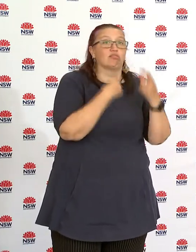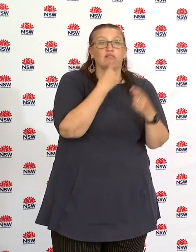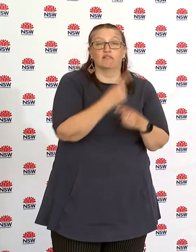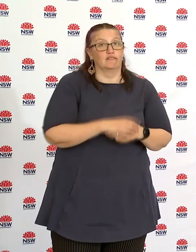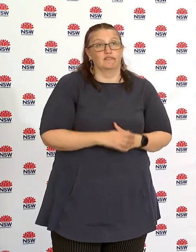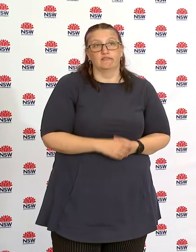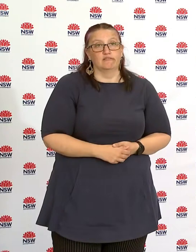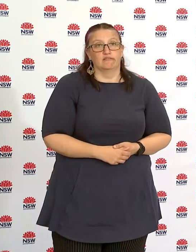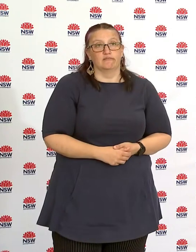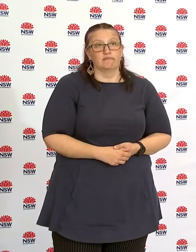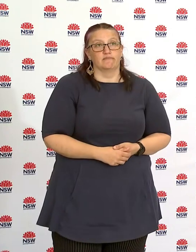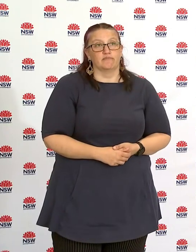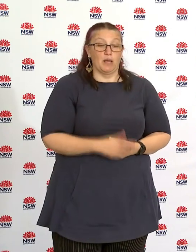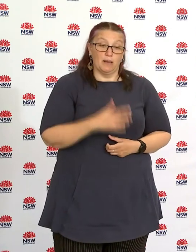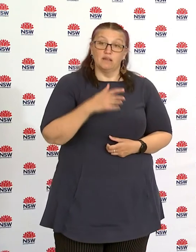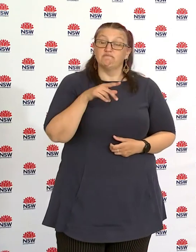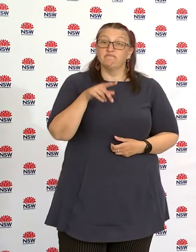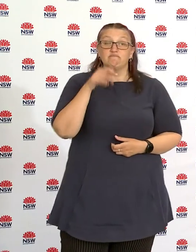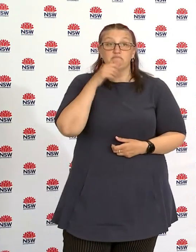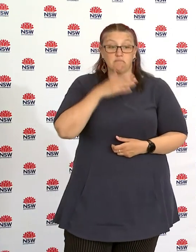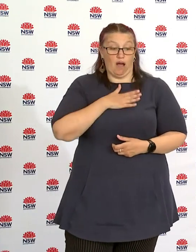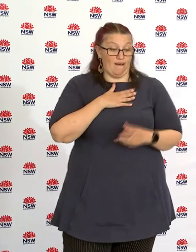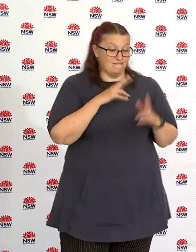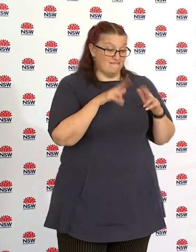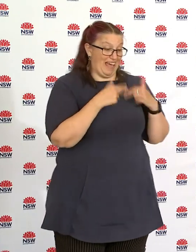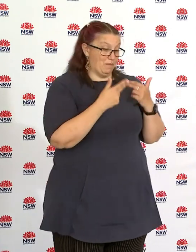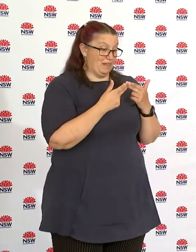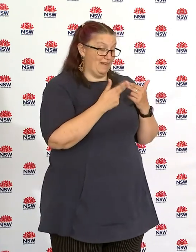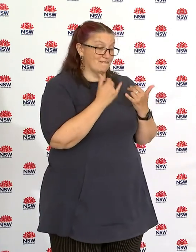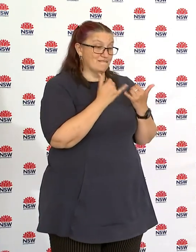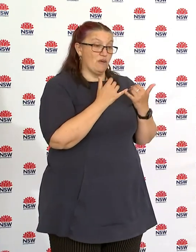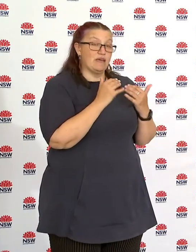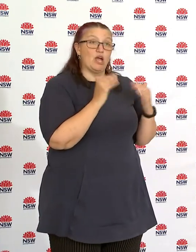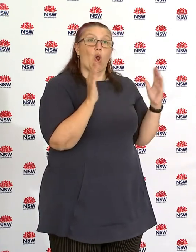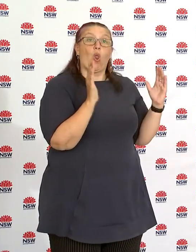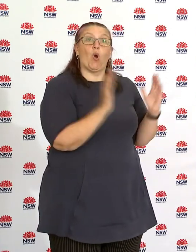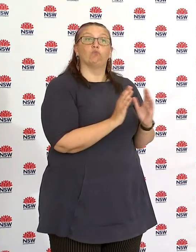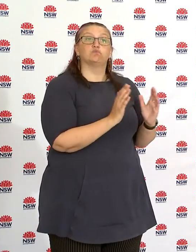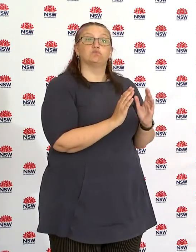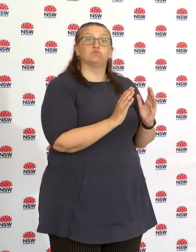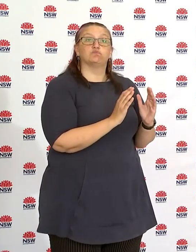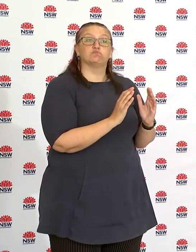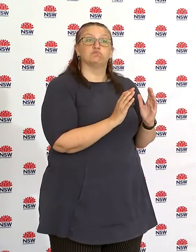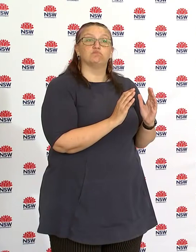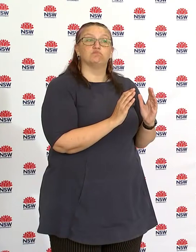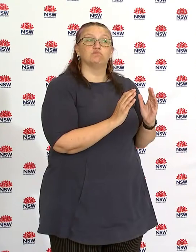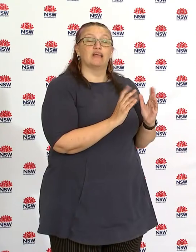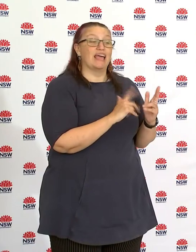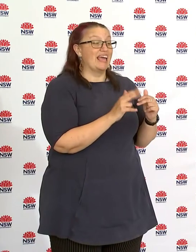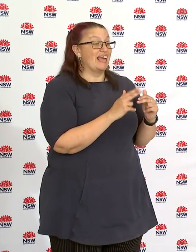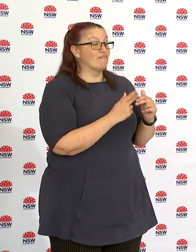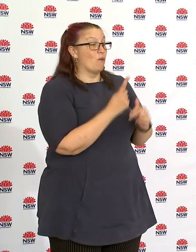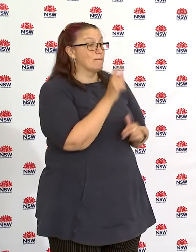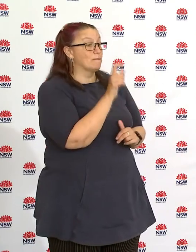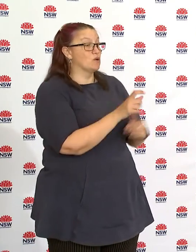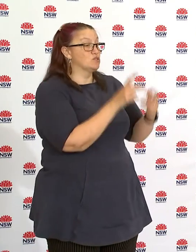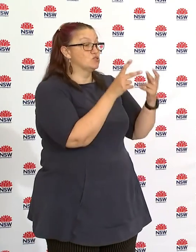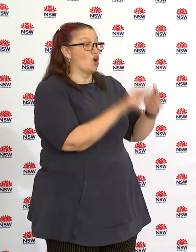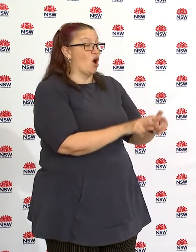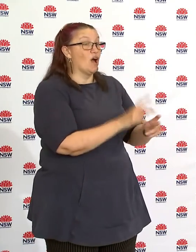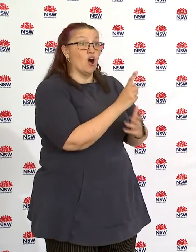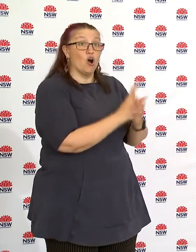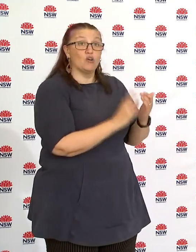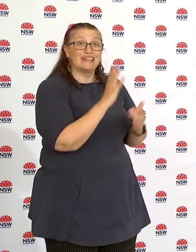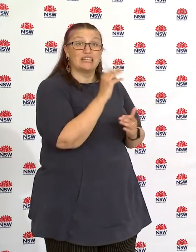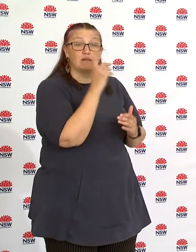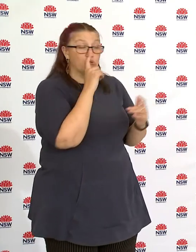have a similar very close-knit family and if there was a bereavement what that would mean by only having 10 people at that bereavement